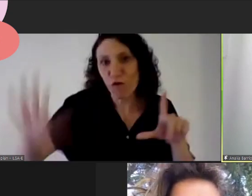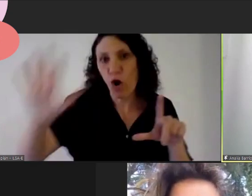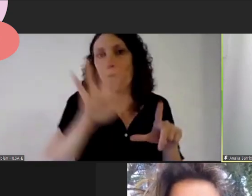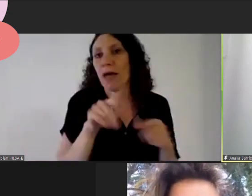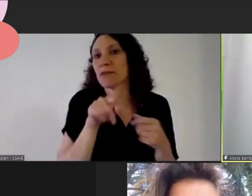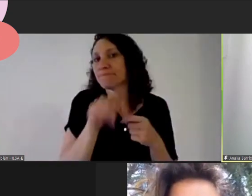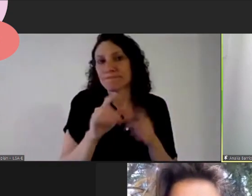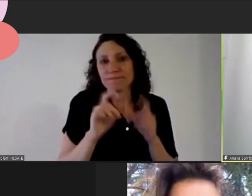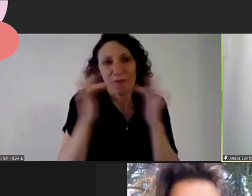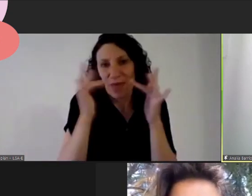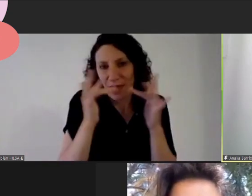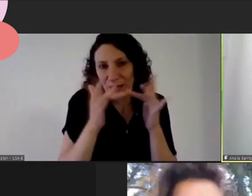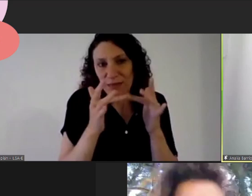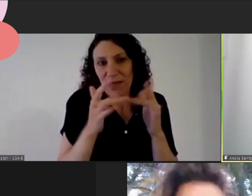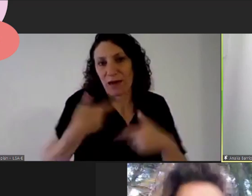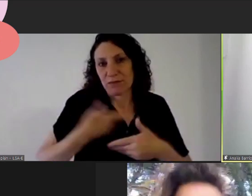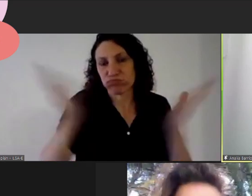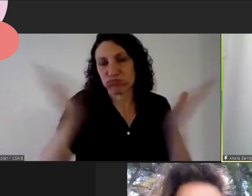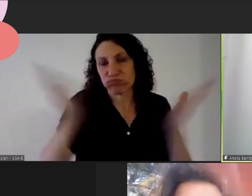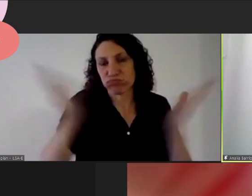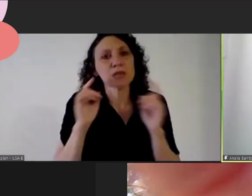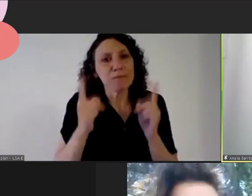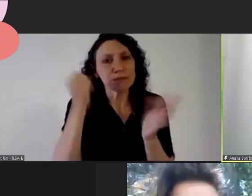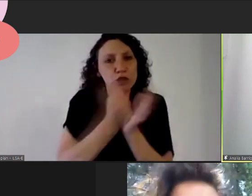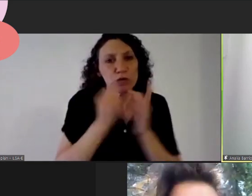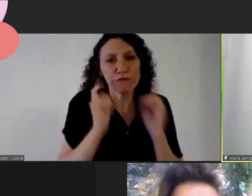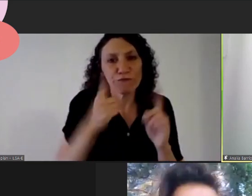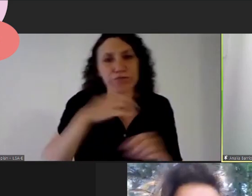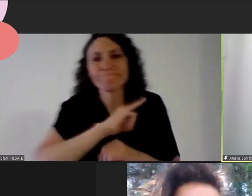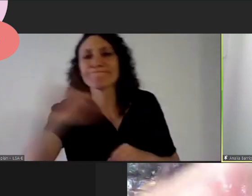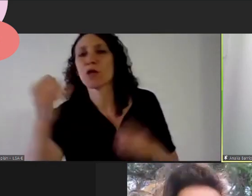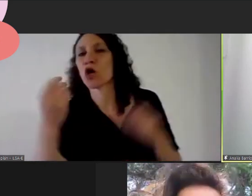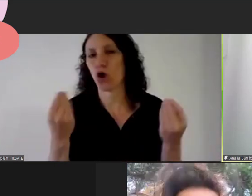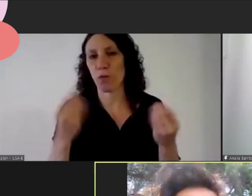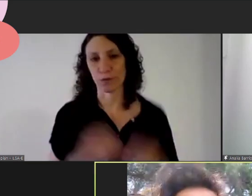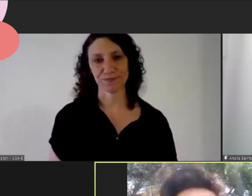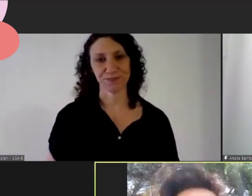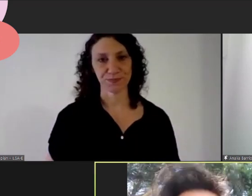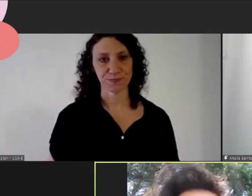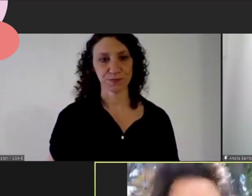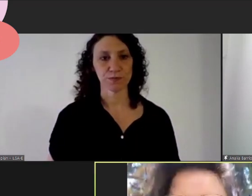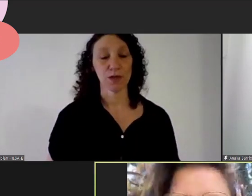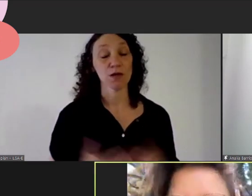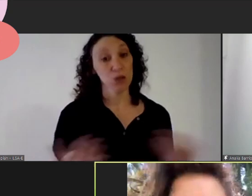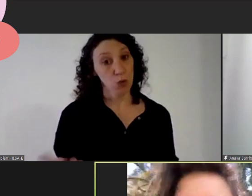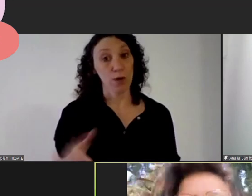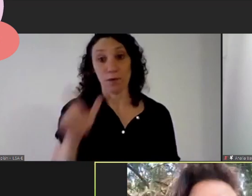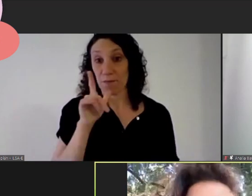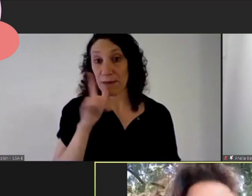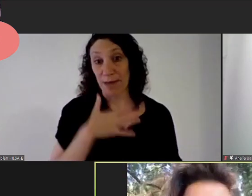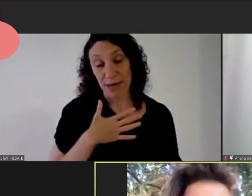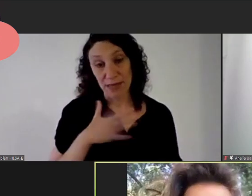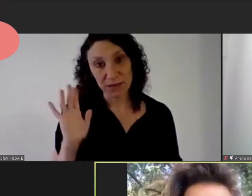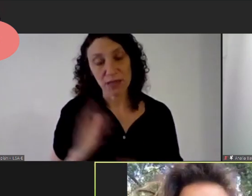denounce these stereotypes in platforms Maria can you take the floor please i think